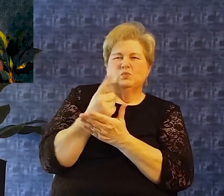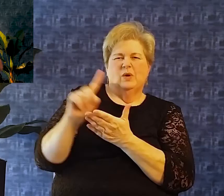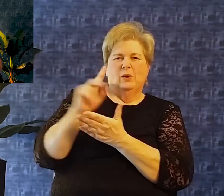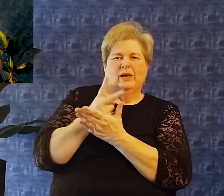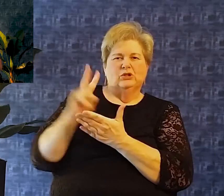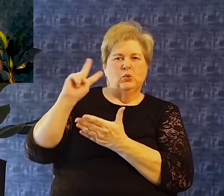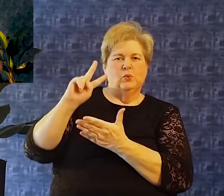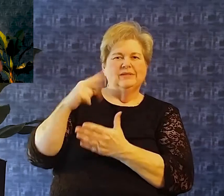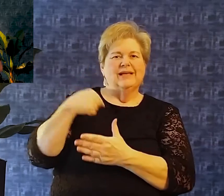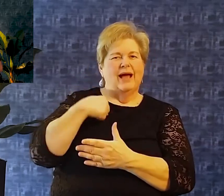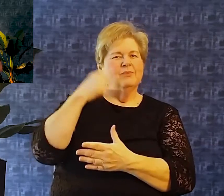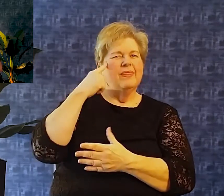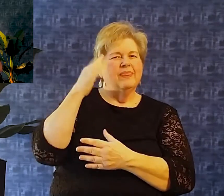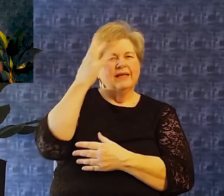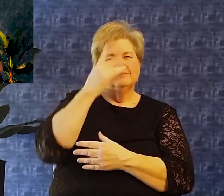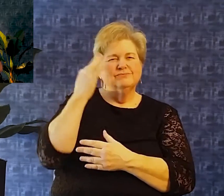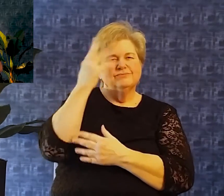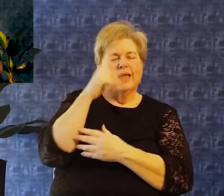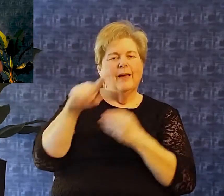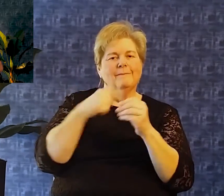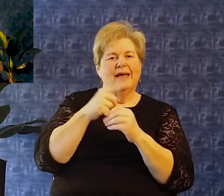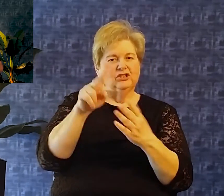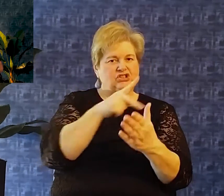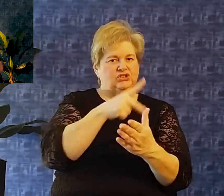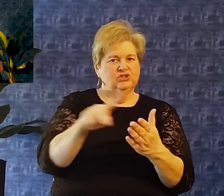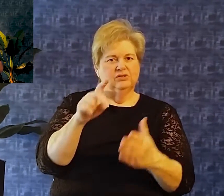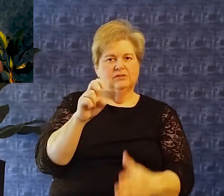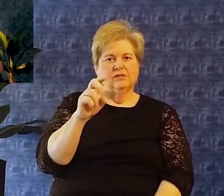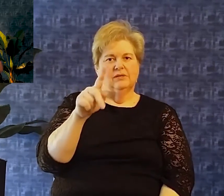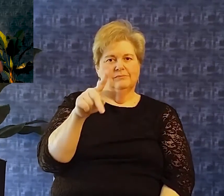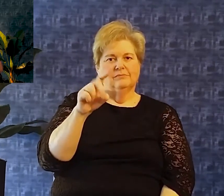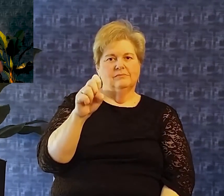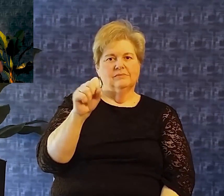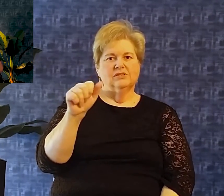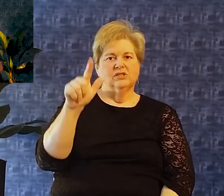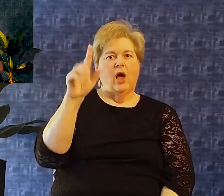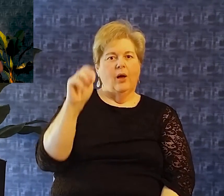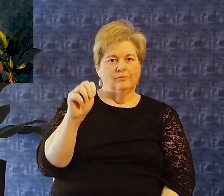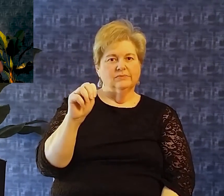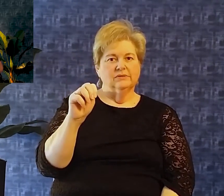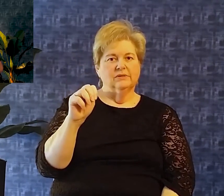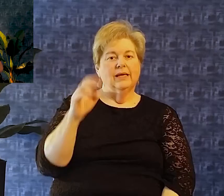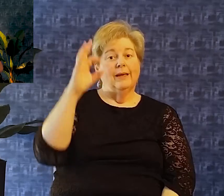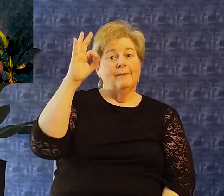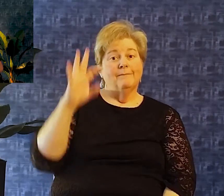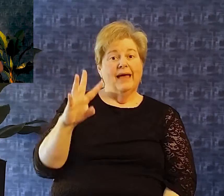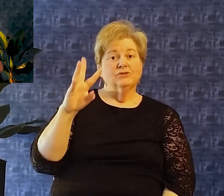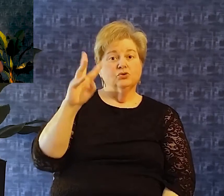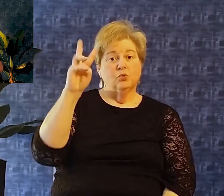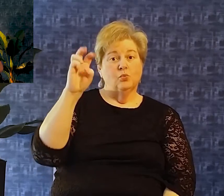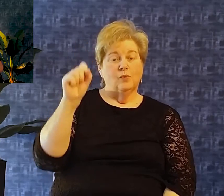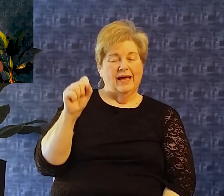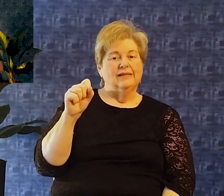been doing soul searching In his own life and I have as well and I think in these moments where we are we are